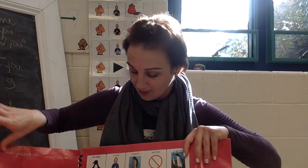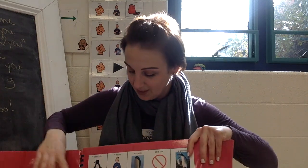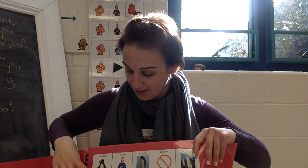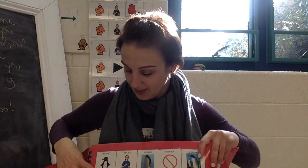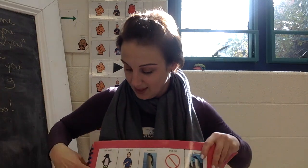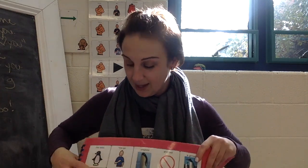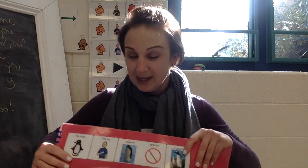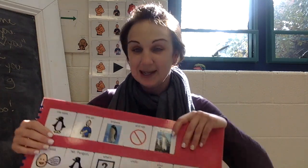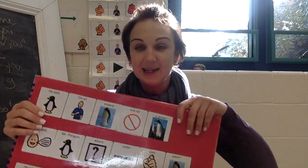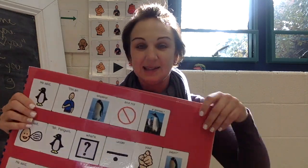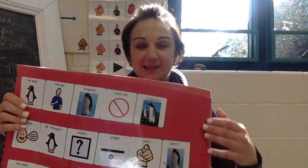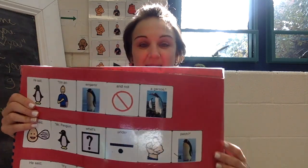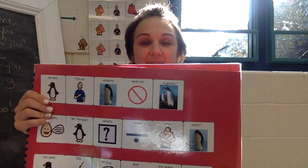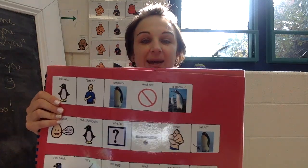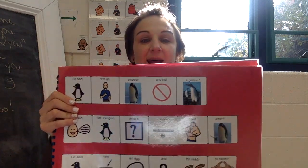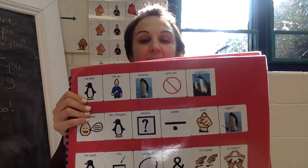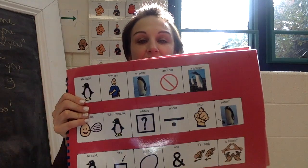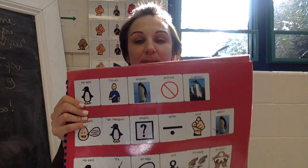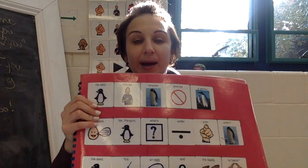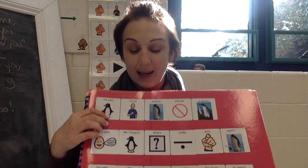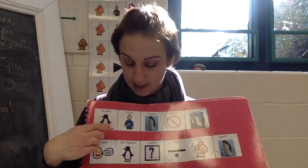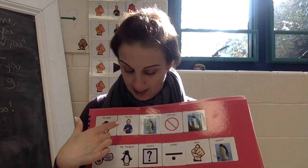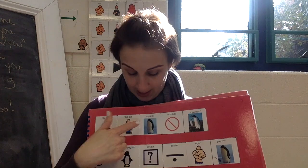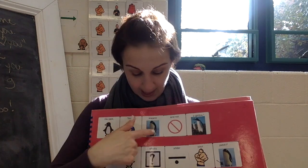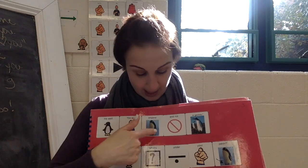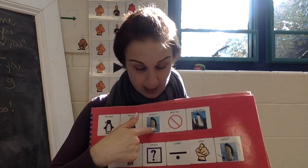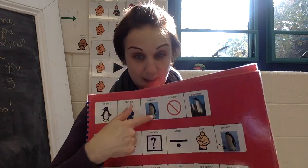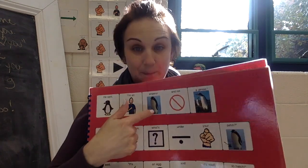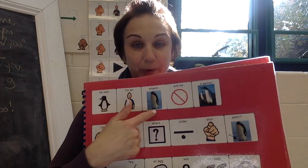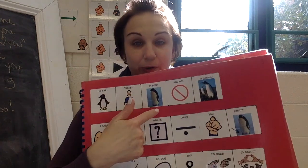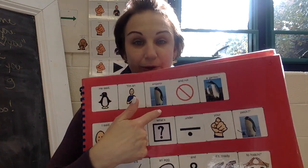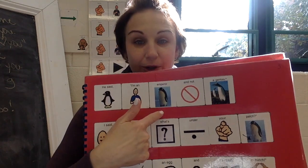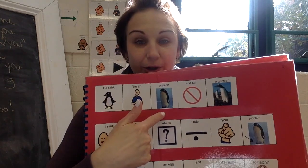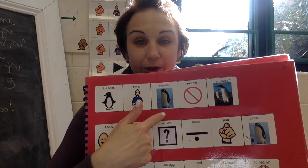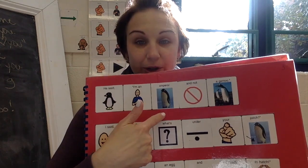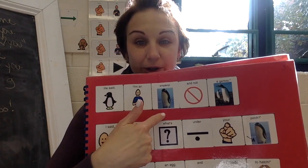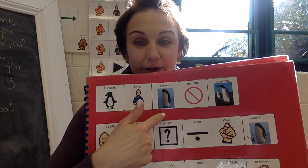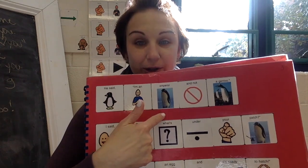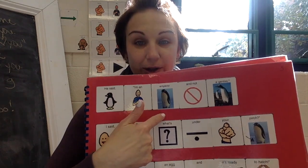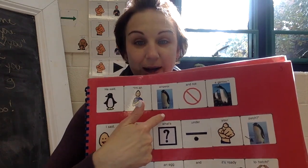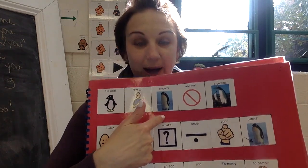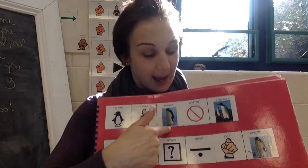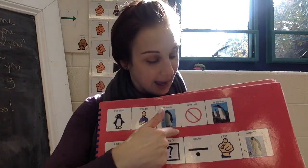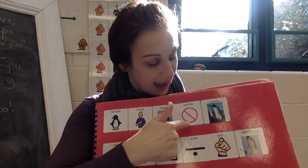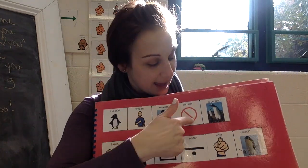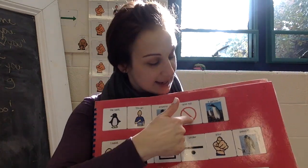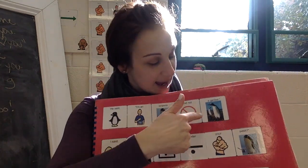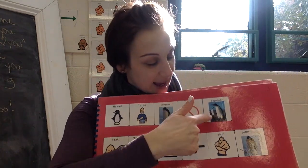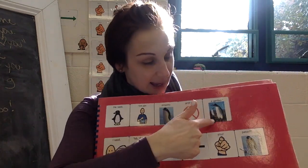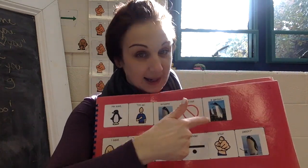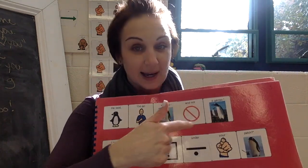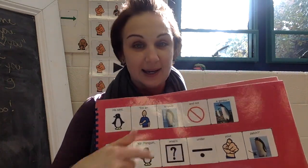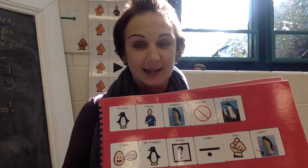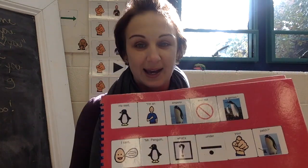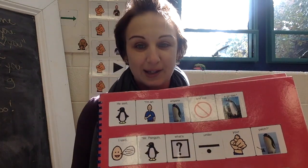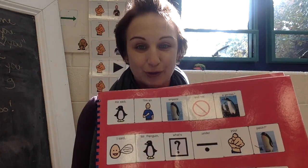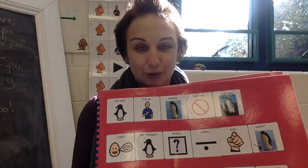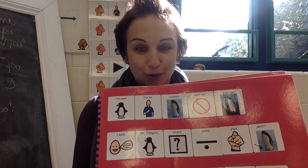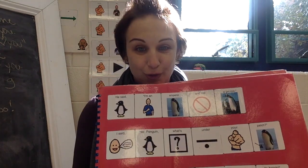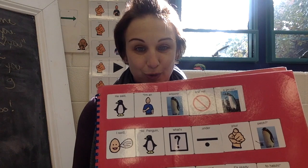He said, I'm an emperor and not against you.